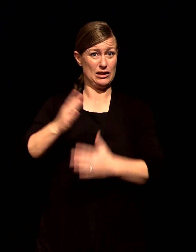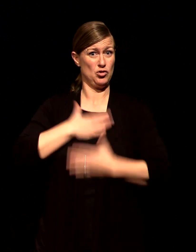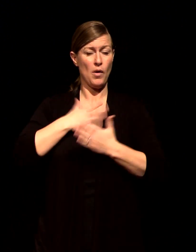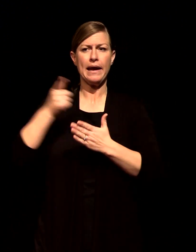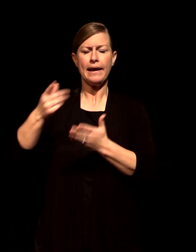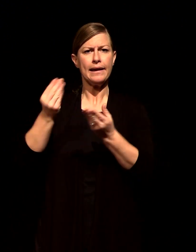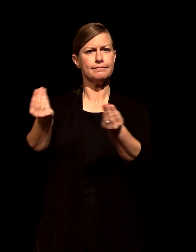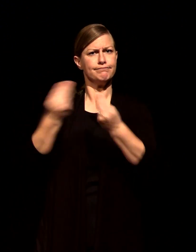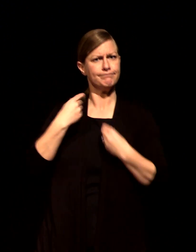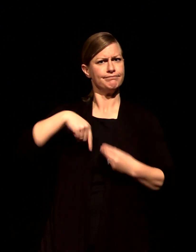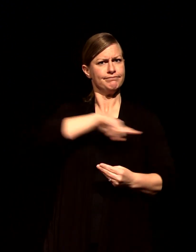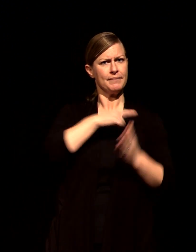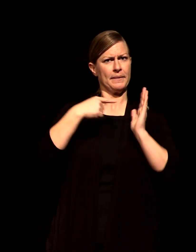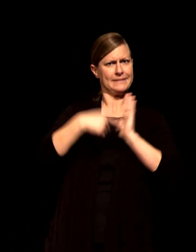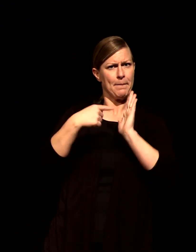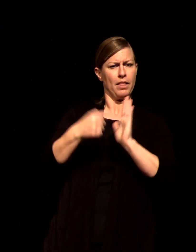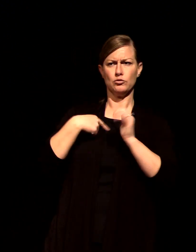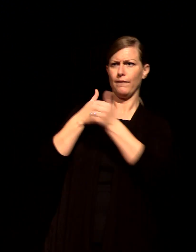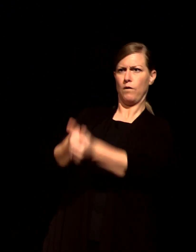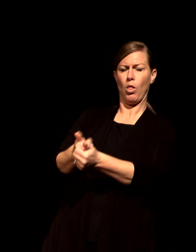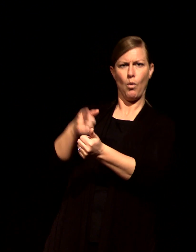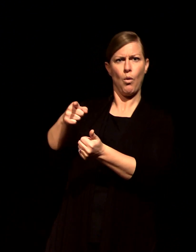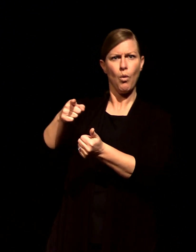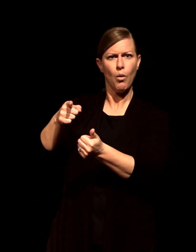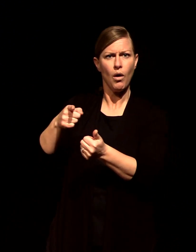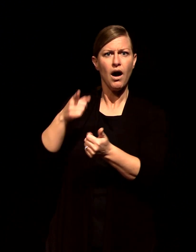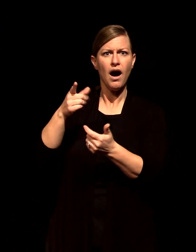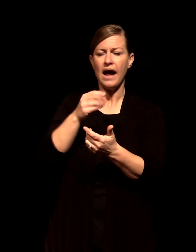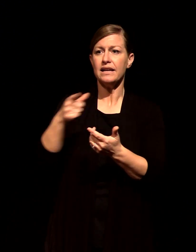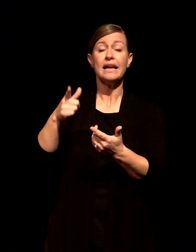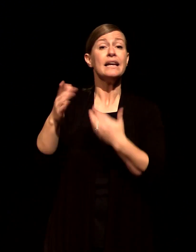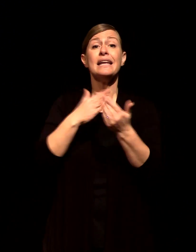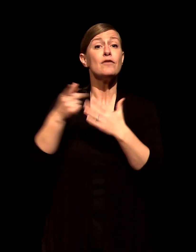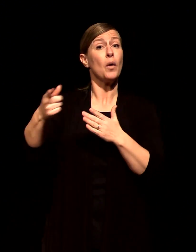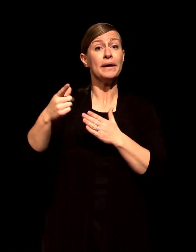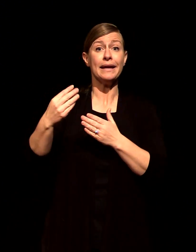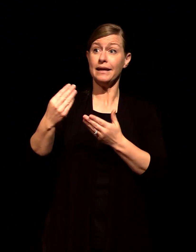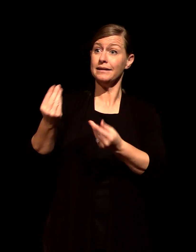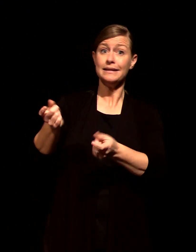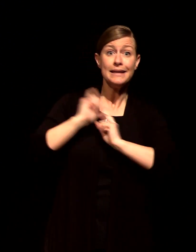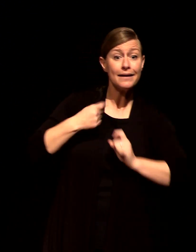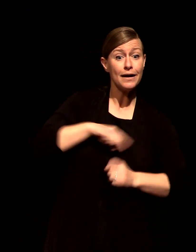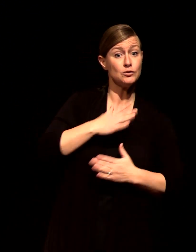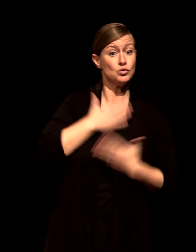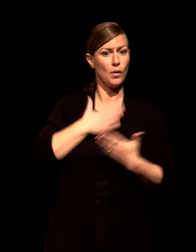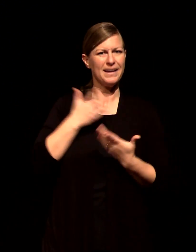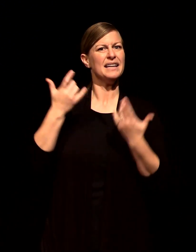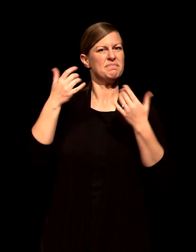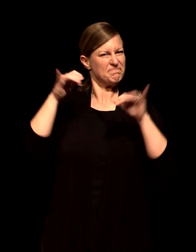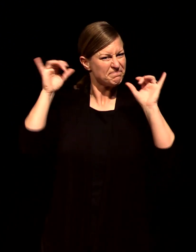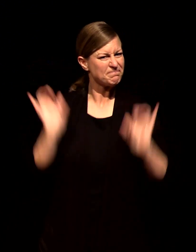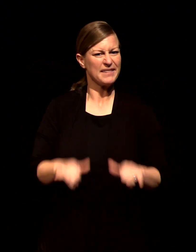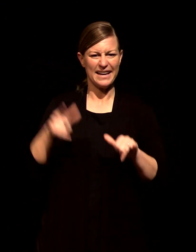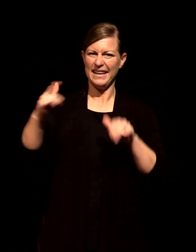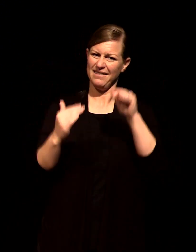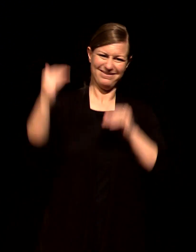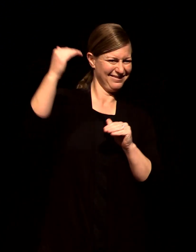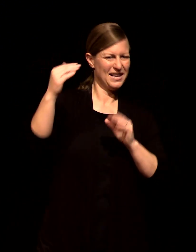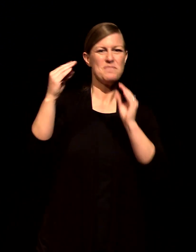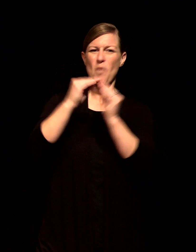that than we are and a lot of times when we talk about joy we want to talk about okay how do I get joy how do I live joyfully how do I